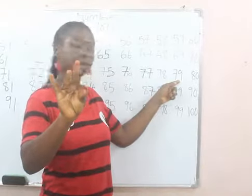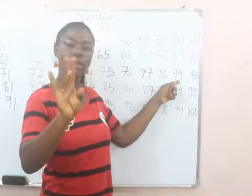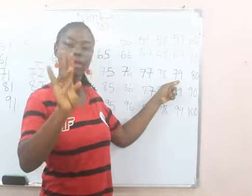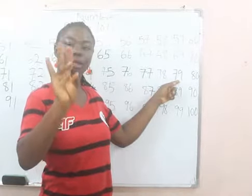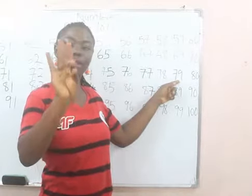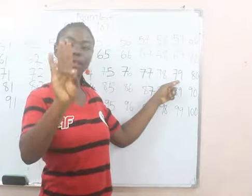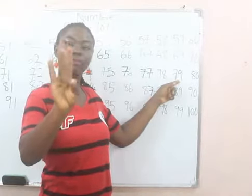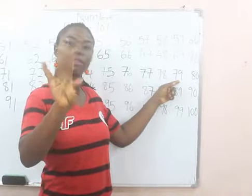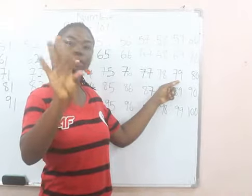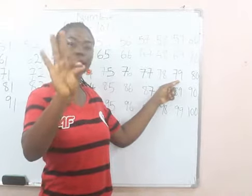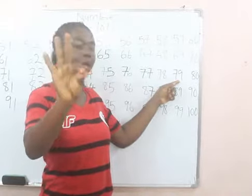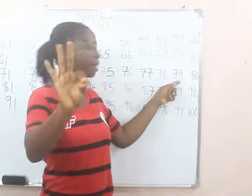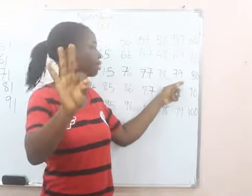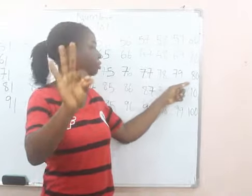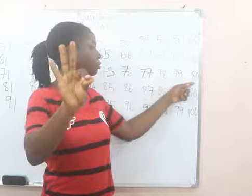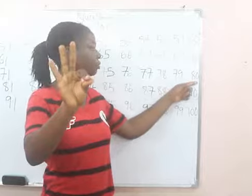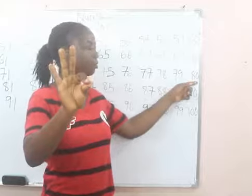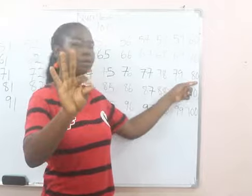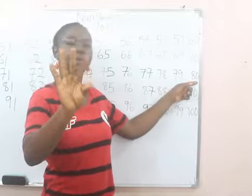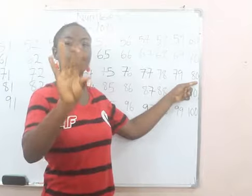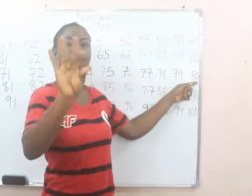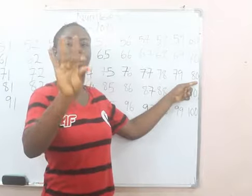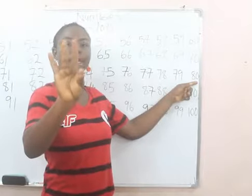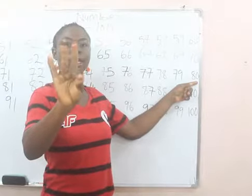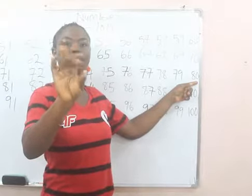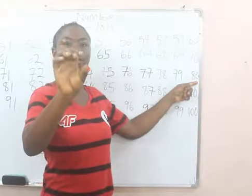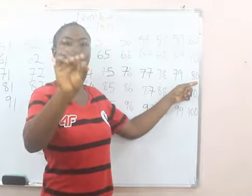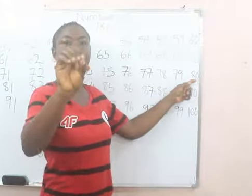79, 80.